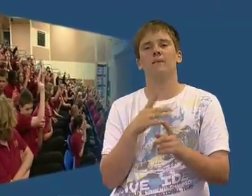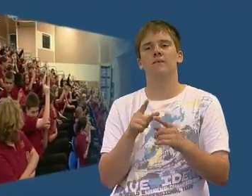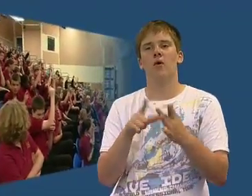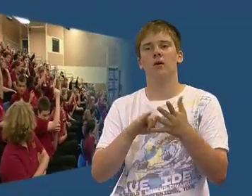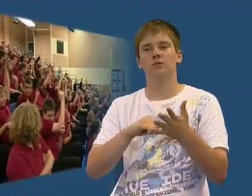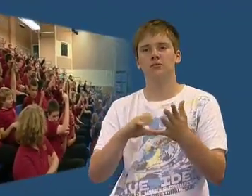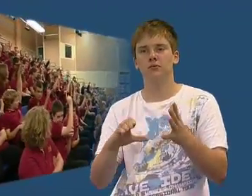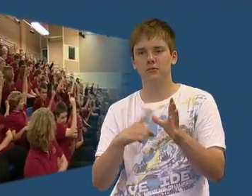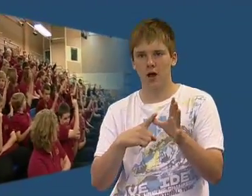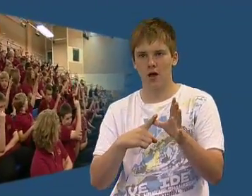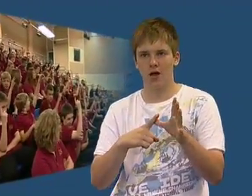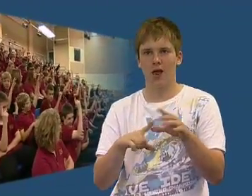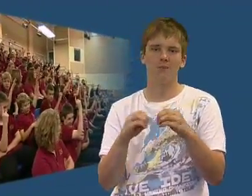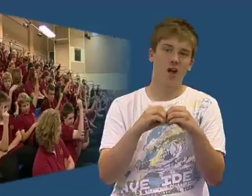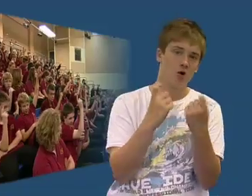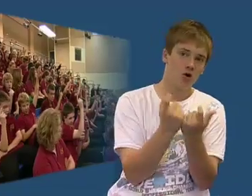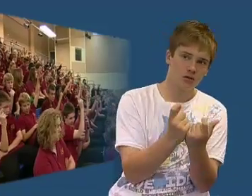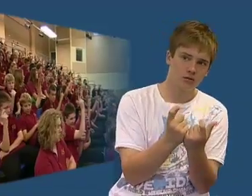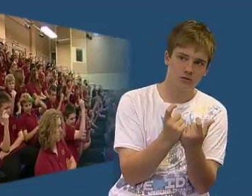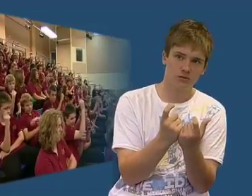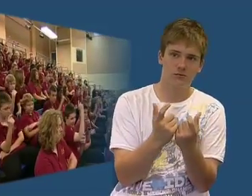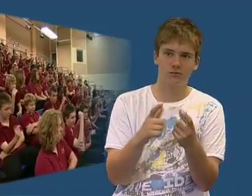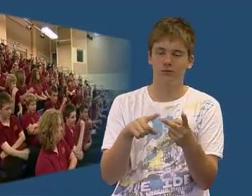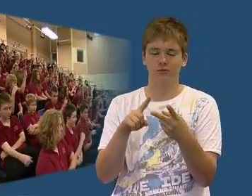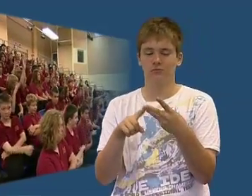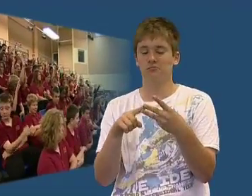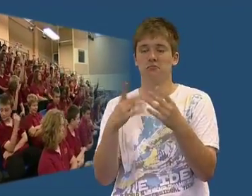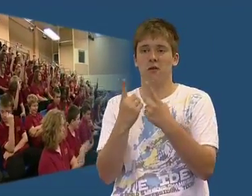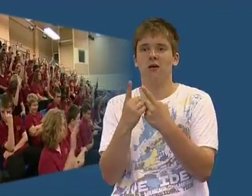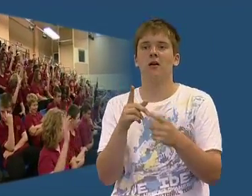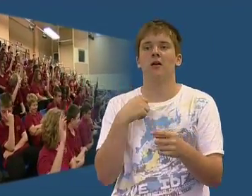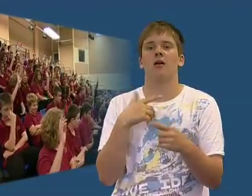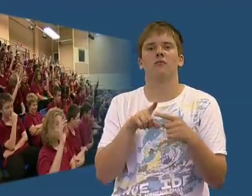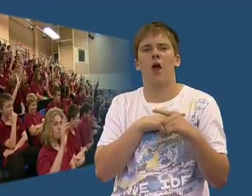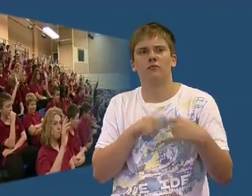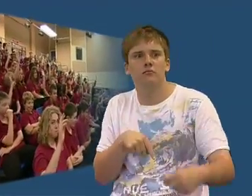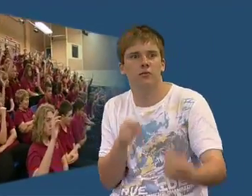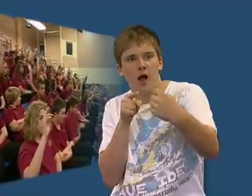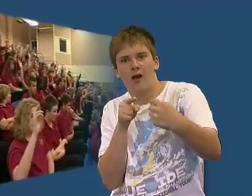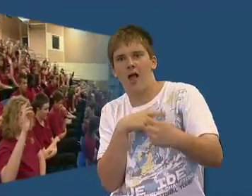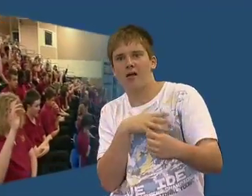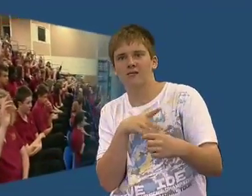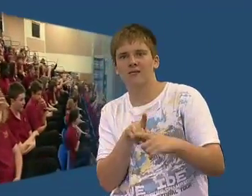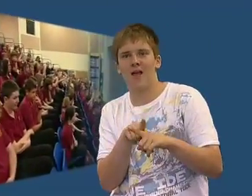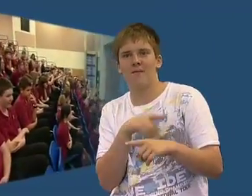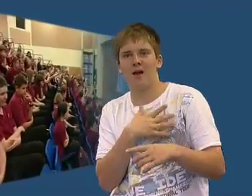My aim for ISCA and for college and all things really is the challenge.